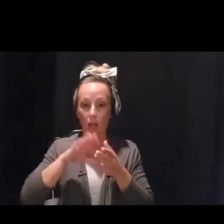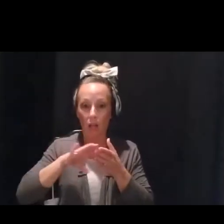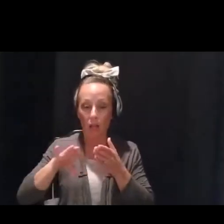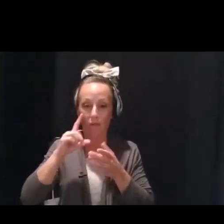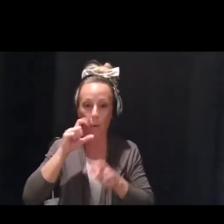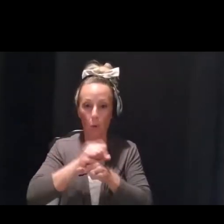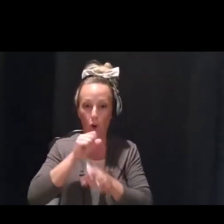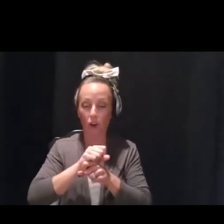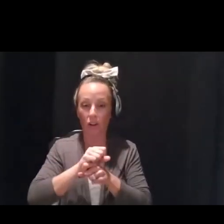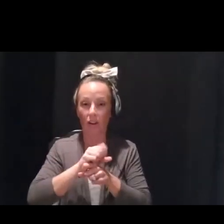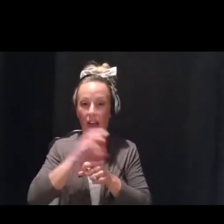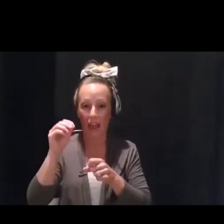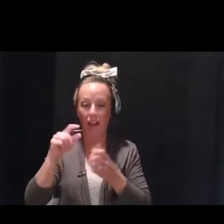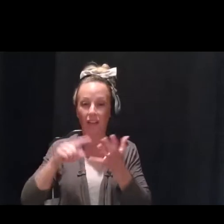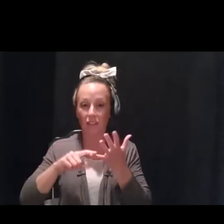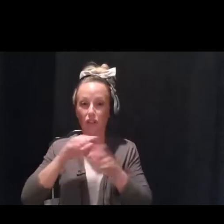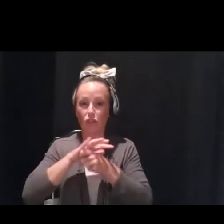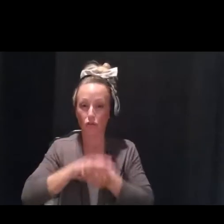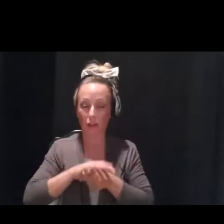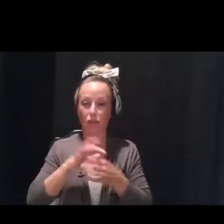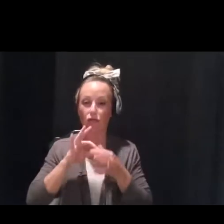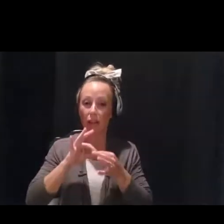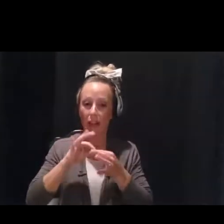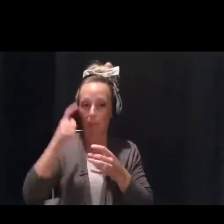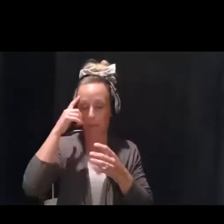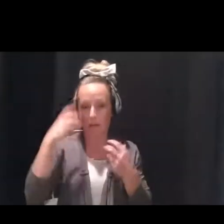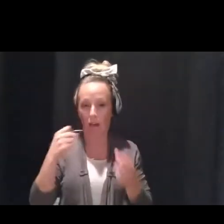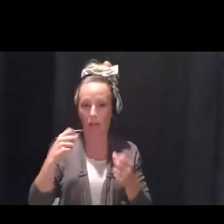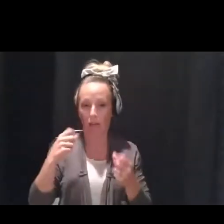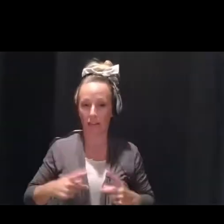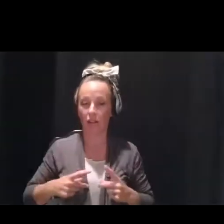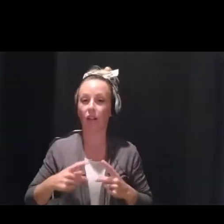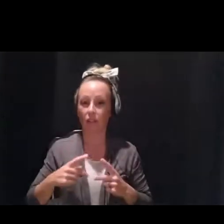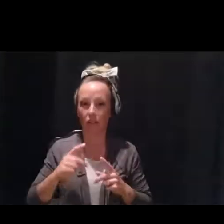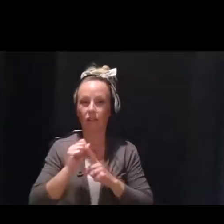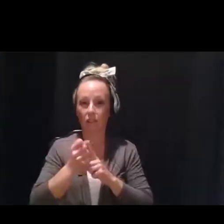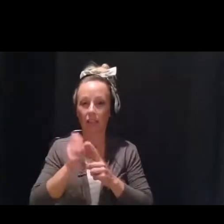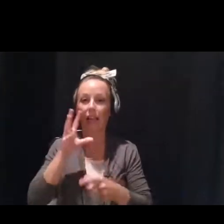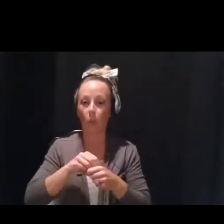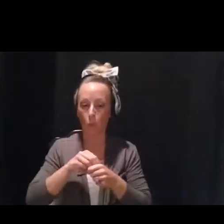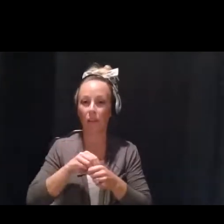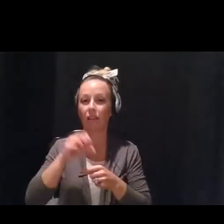and stress-related mental health and physical health conditions, and including substance abuse.